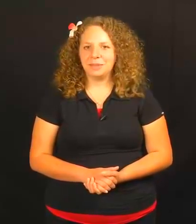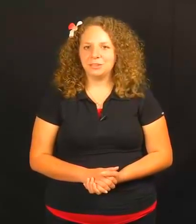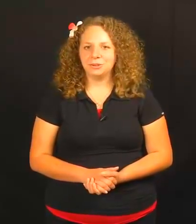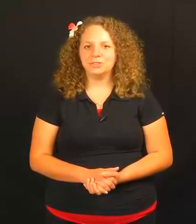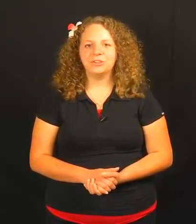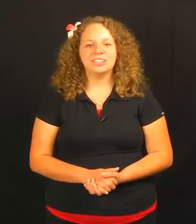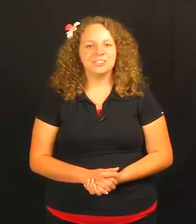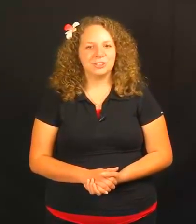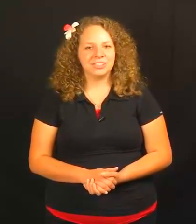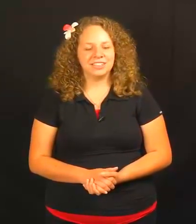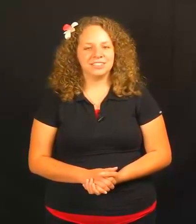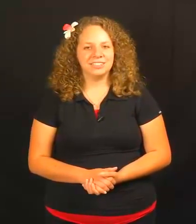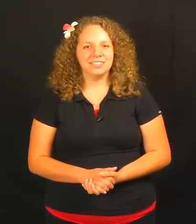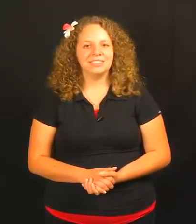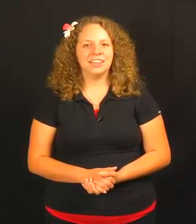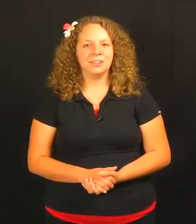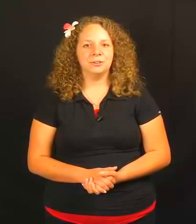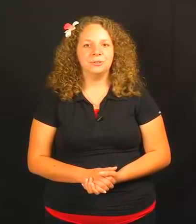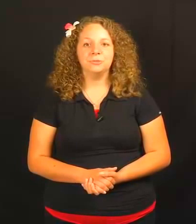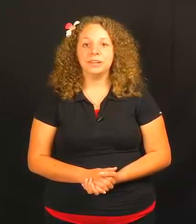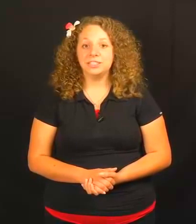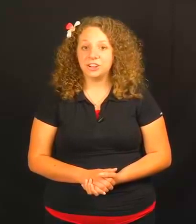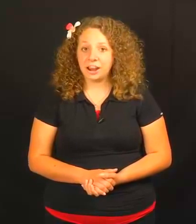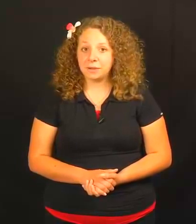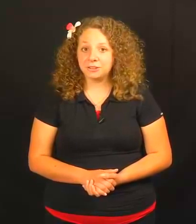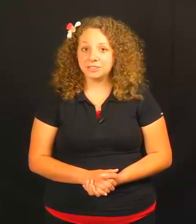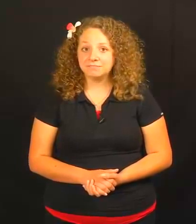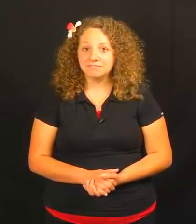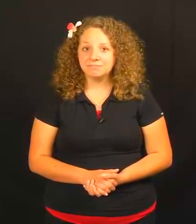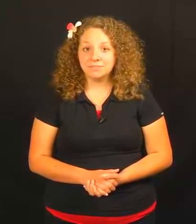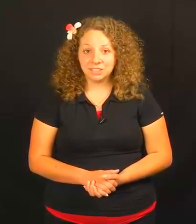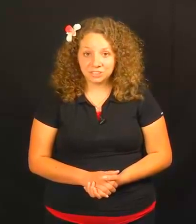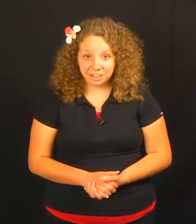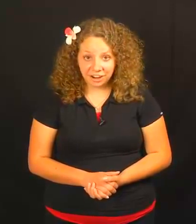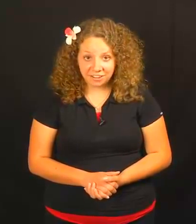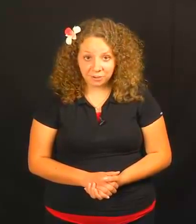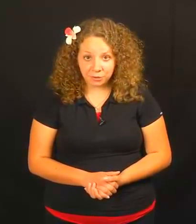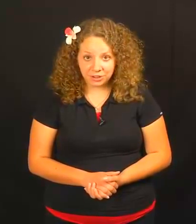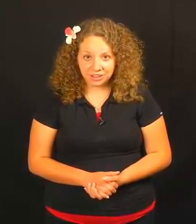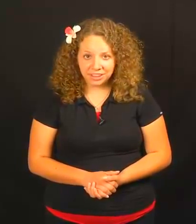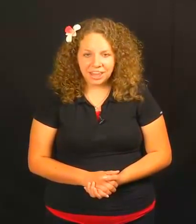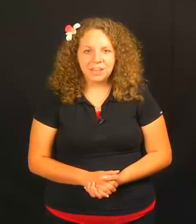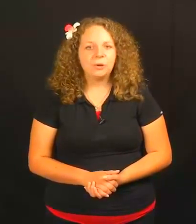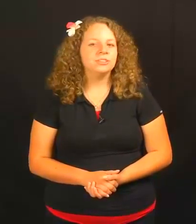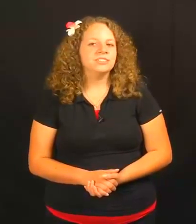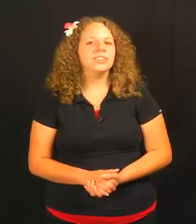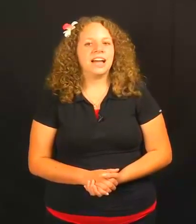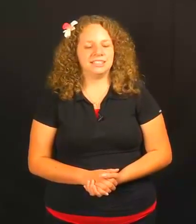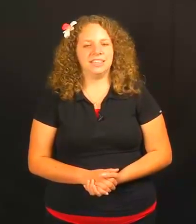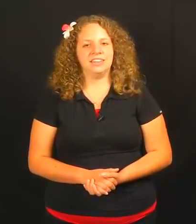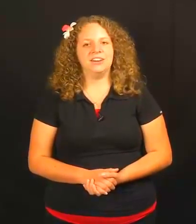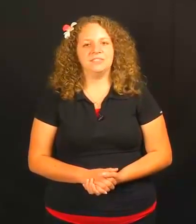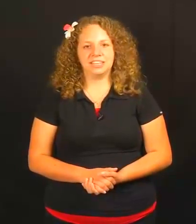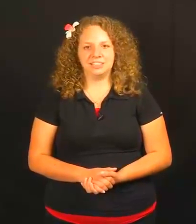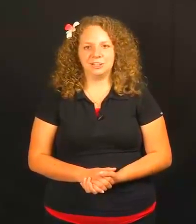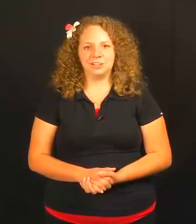-manuals for conditional sentences include raising your eyebrows, tilting your head forward, and holding the last sign of the condition.